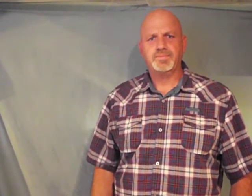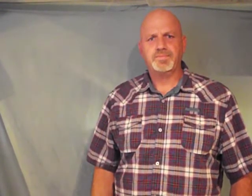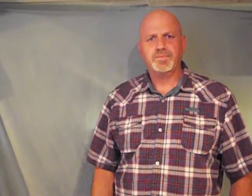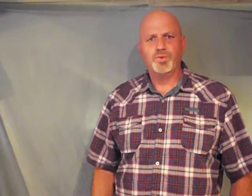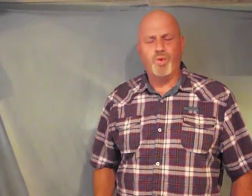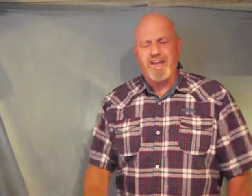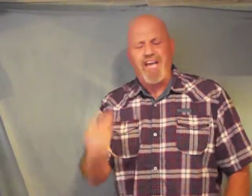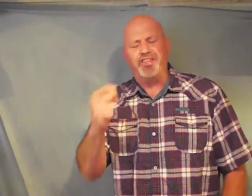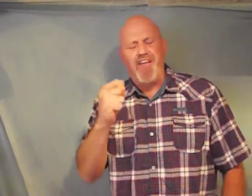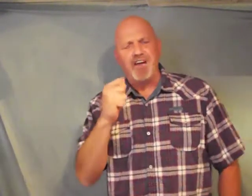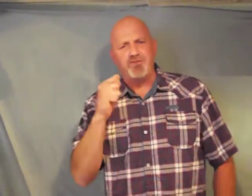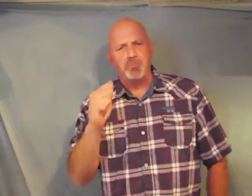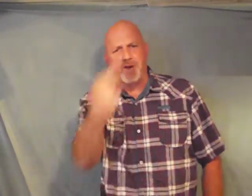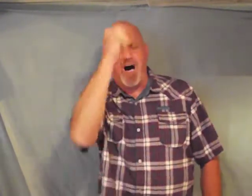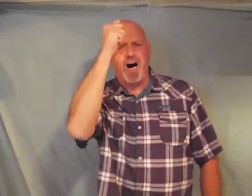we get that from God